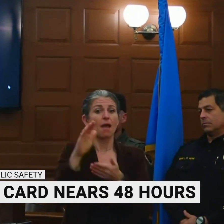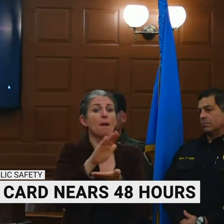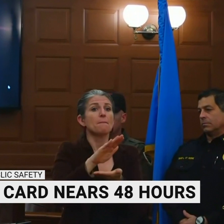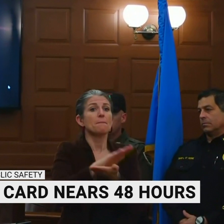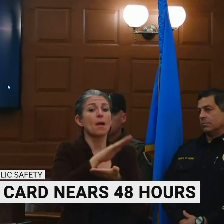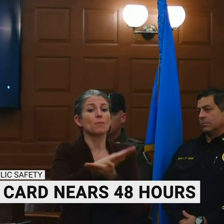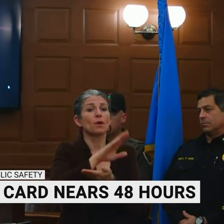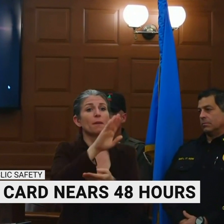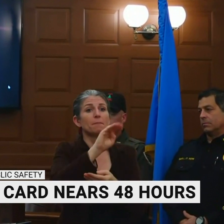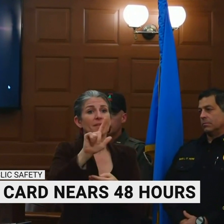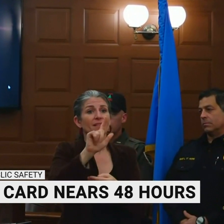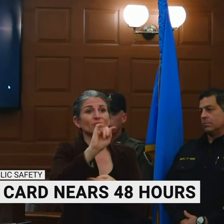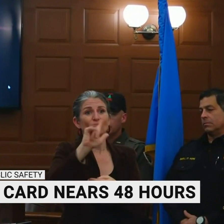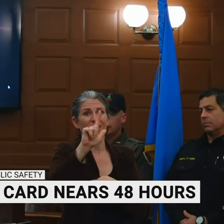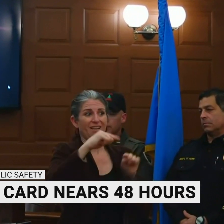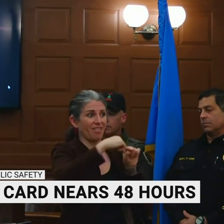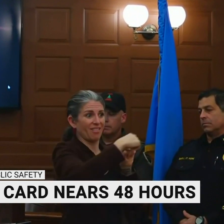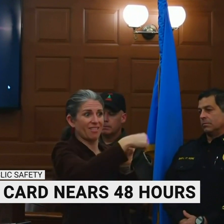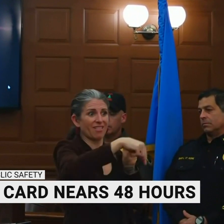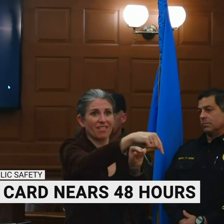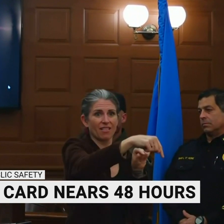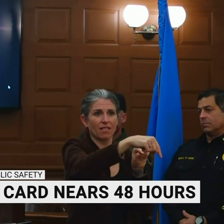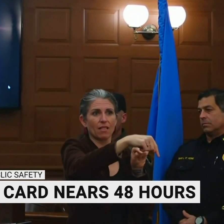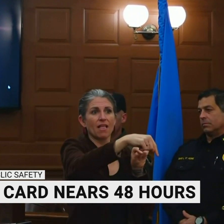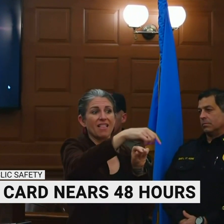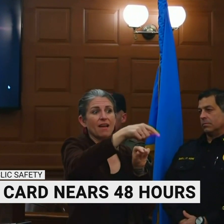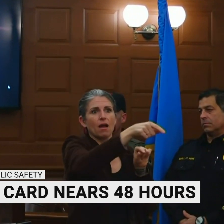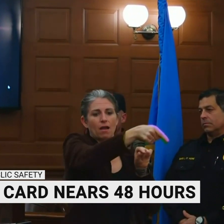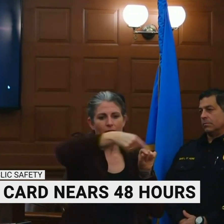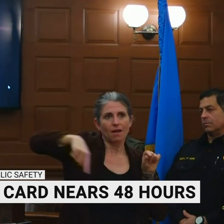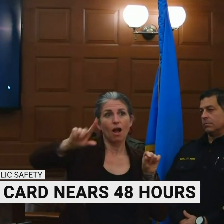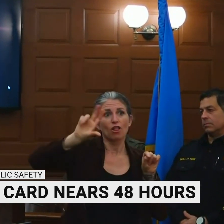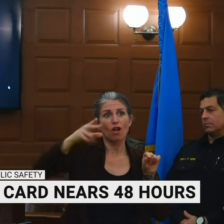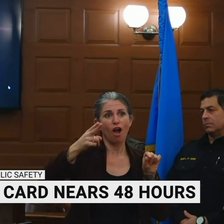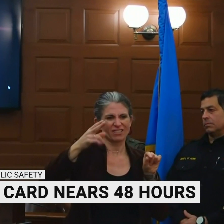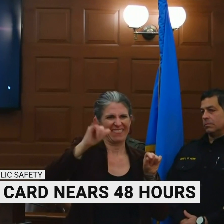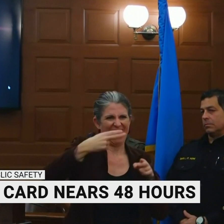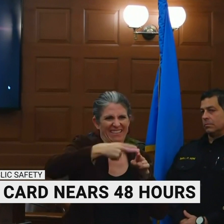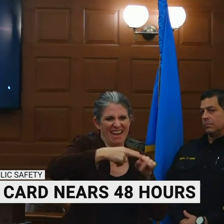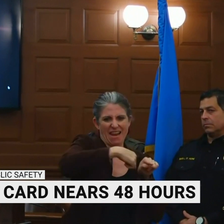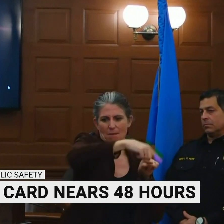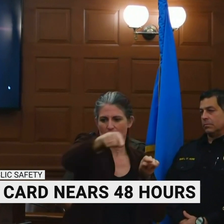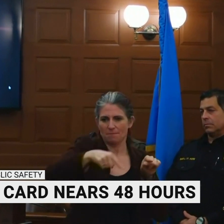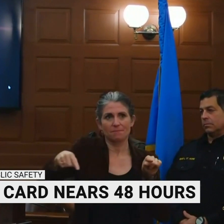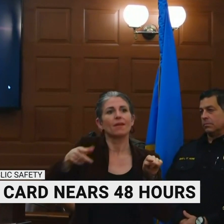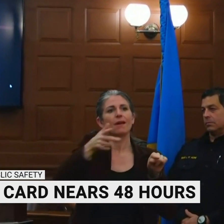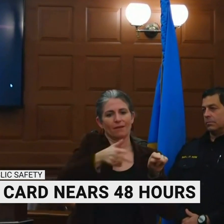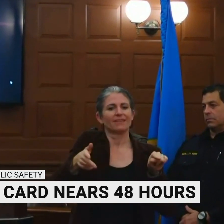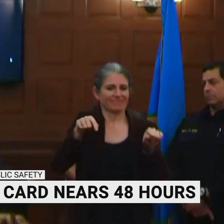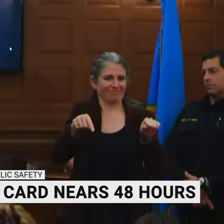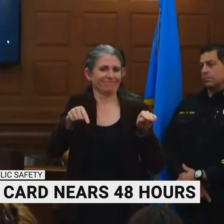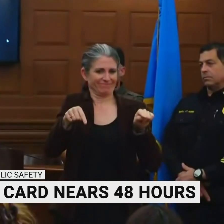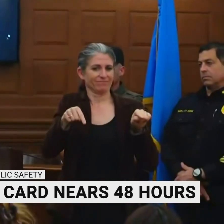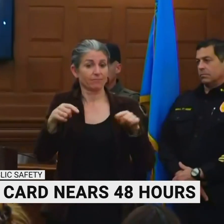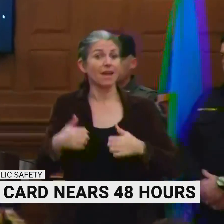address was correct at 501 Lisbon Street. The Jeb Scott is a little bit further down the river, apparently. And we certainly like and